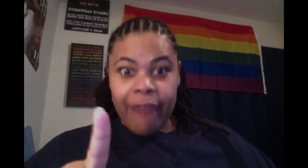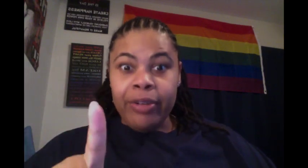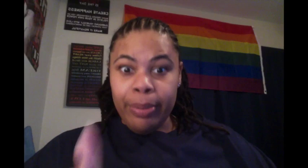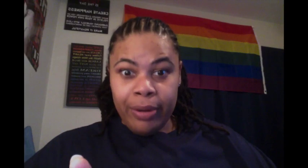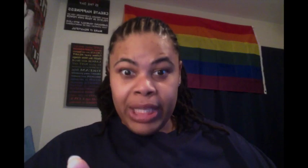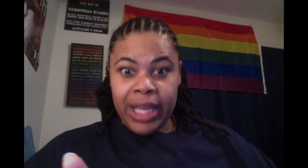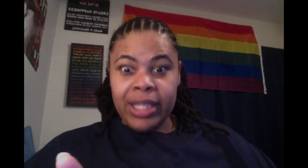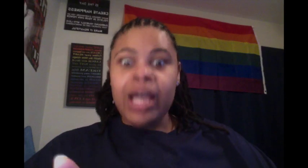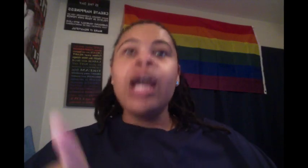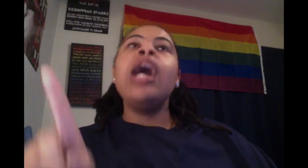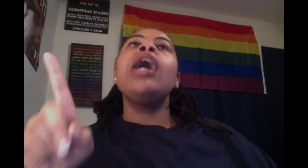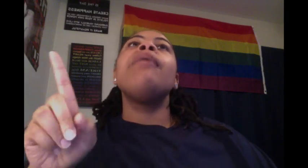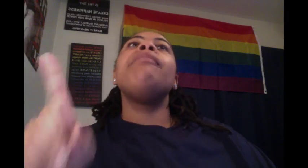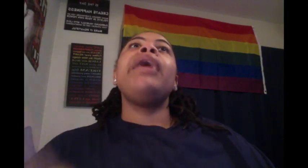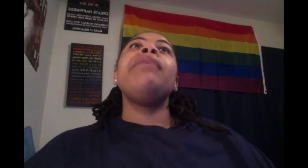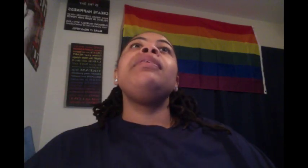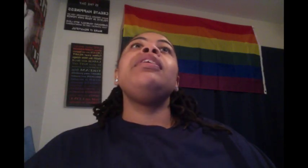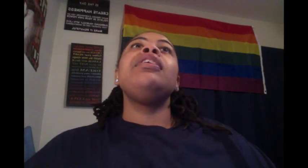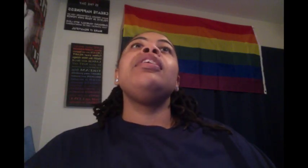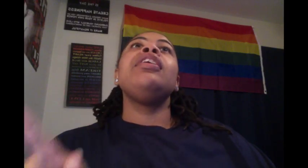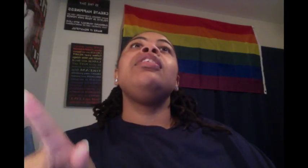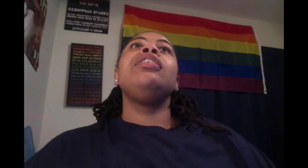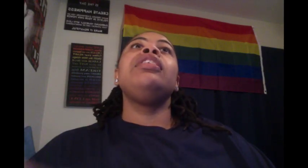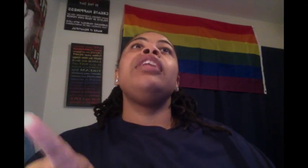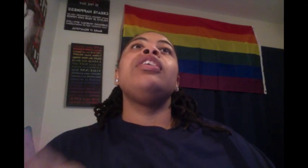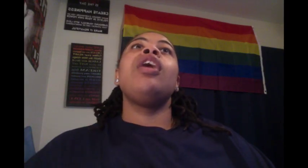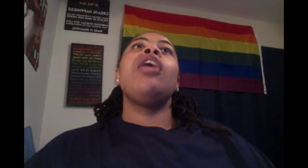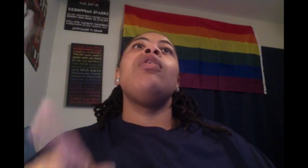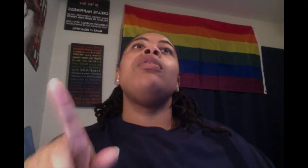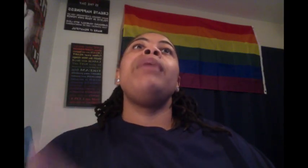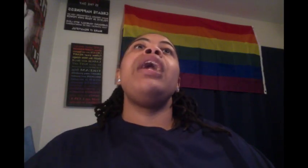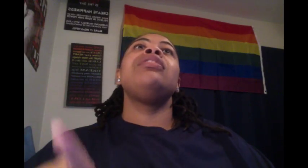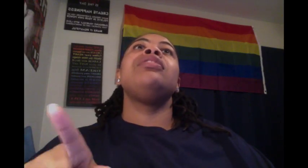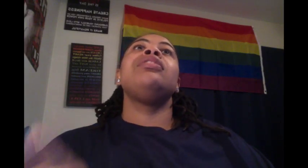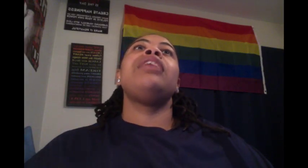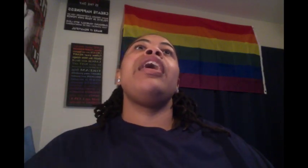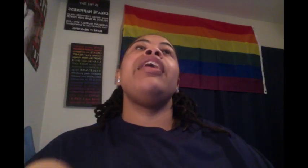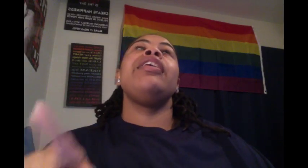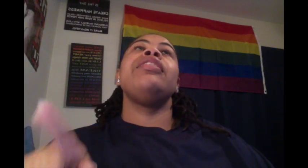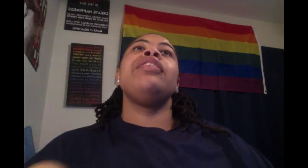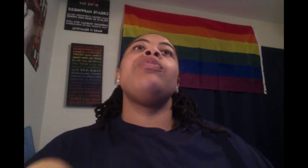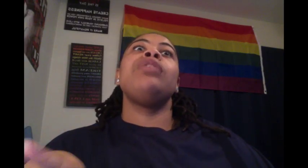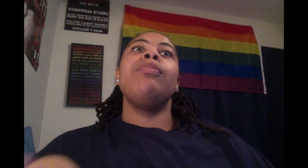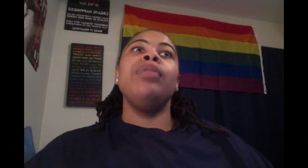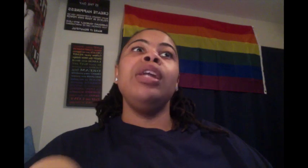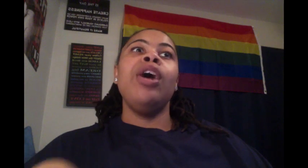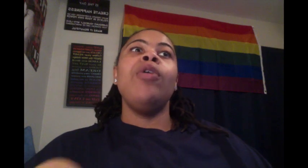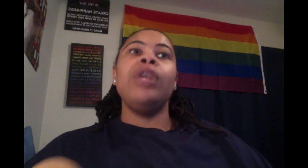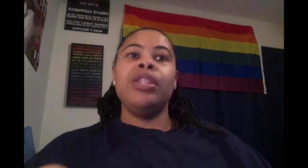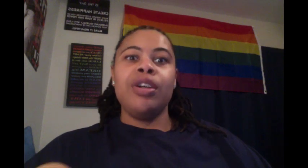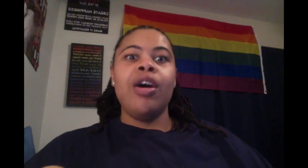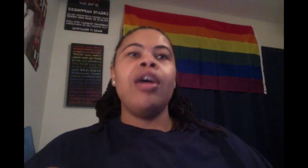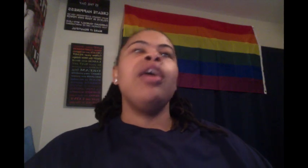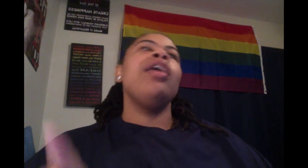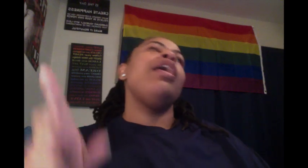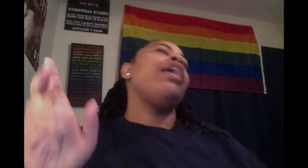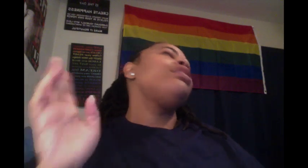from the protest. Yes, baby, he looked at the car on the passenger side and there was a bullet hole in the car. I said,